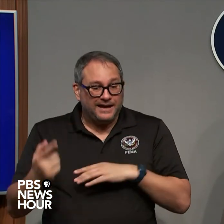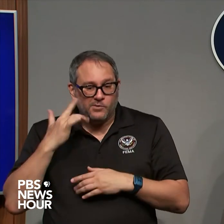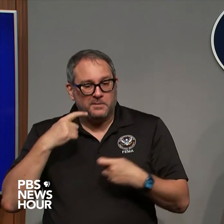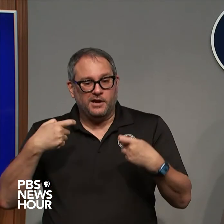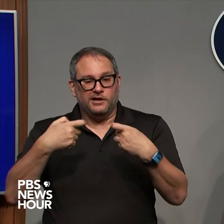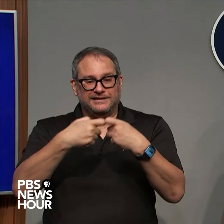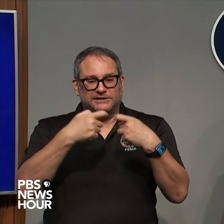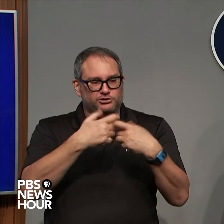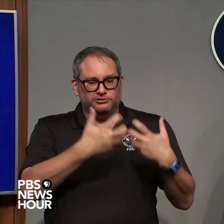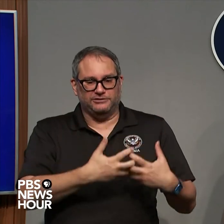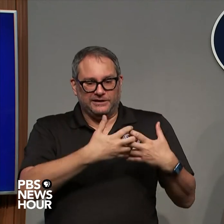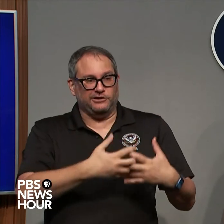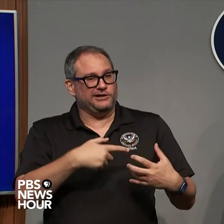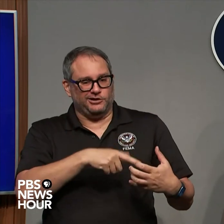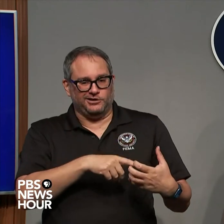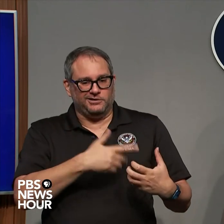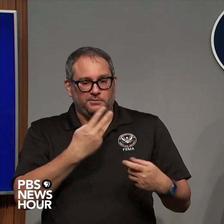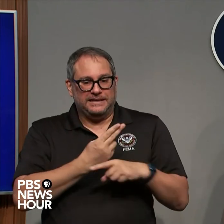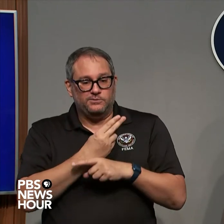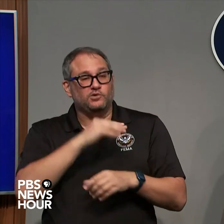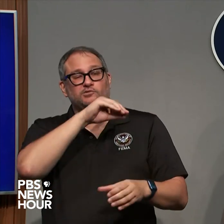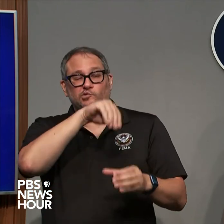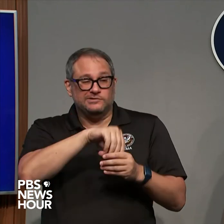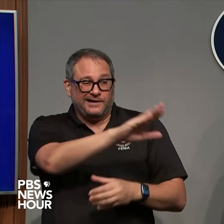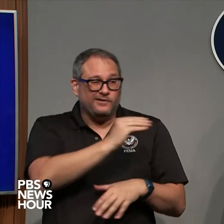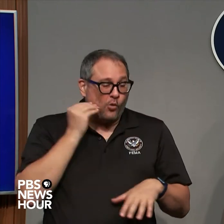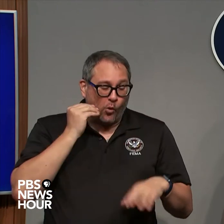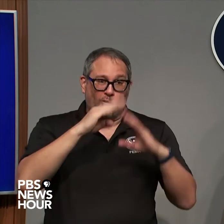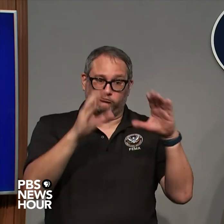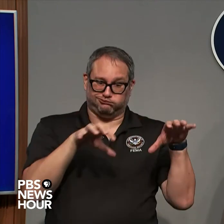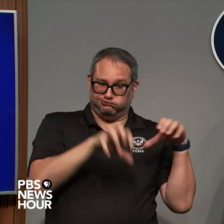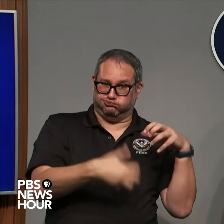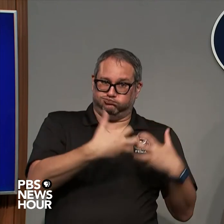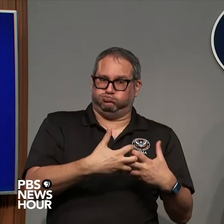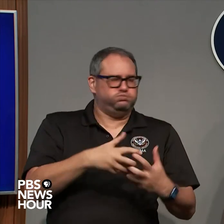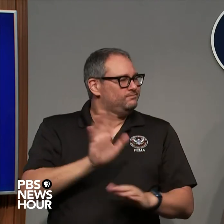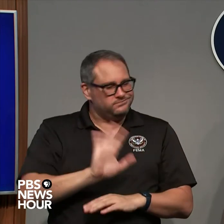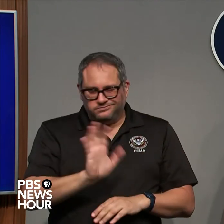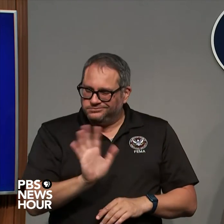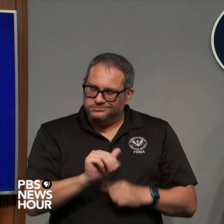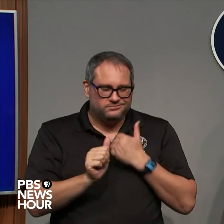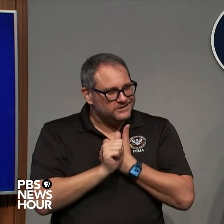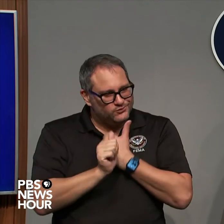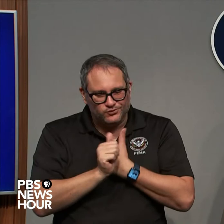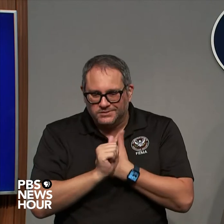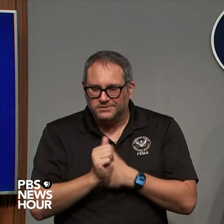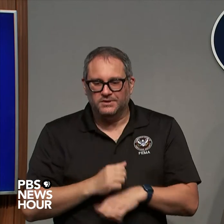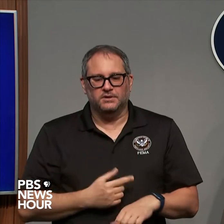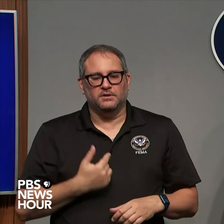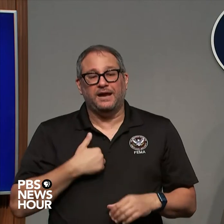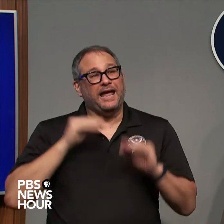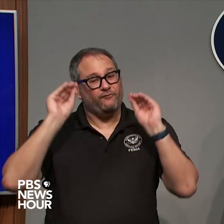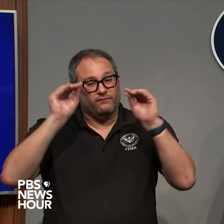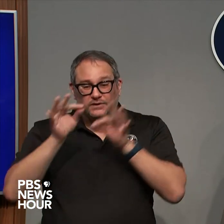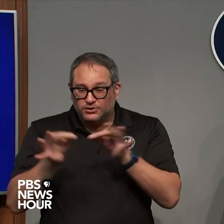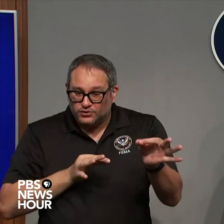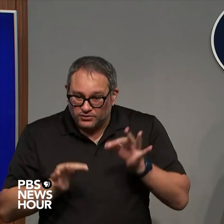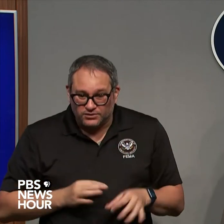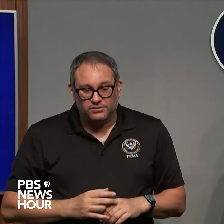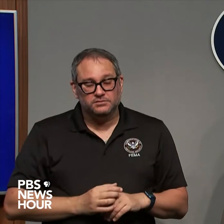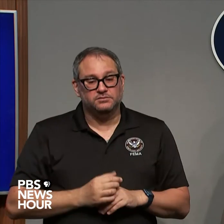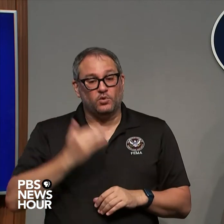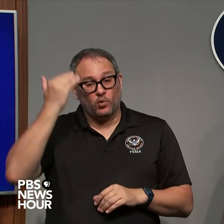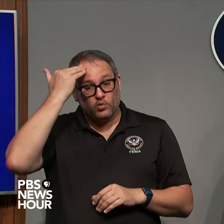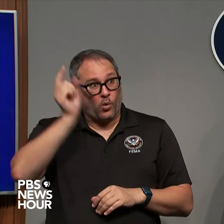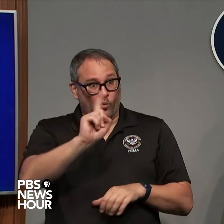please if you don't know ask right there's instructions there's information out there and make sure they're well ventilated areas away from your windows